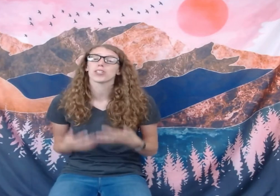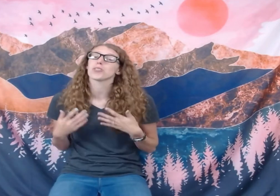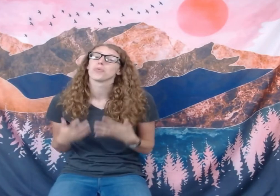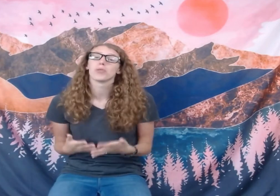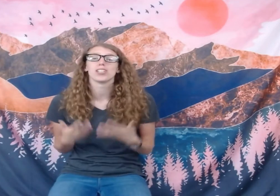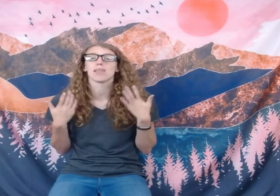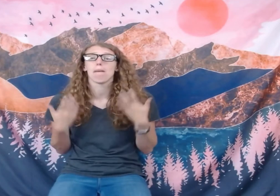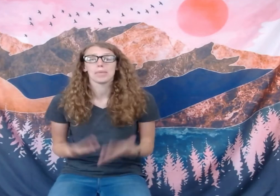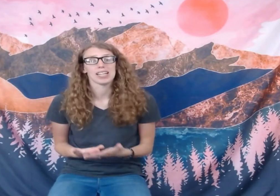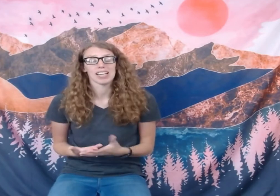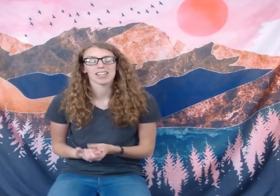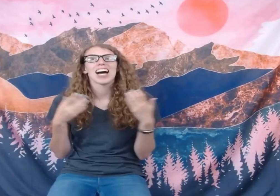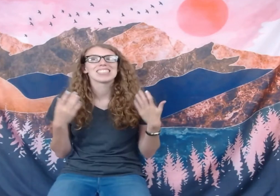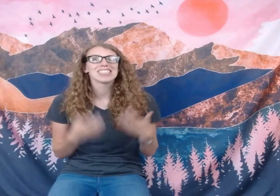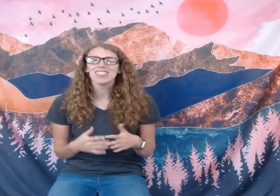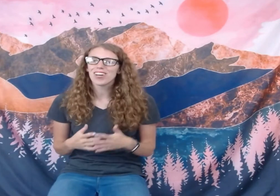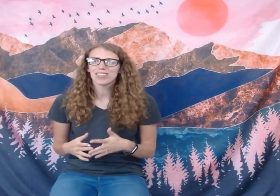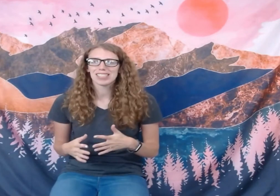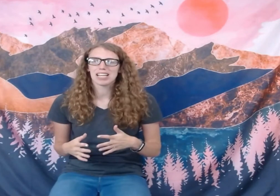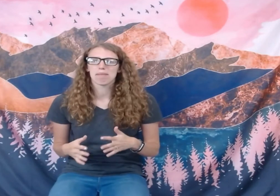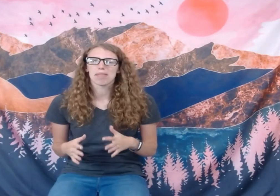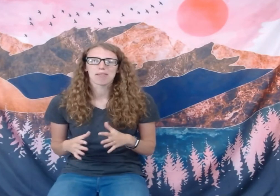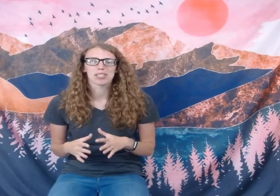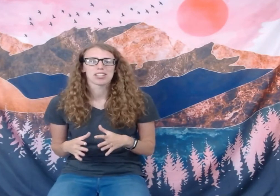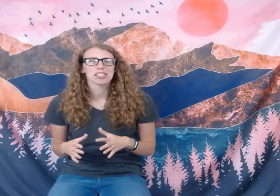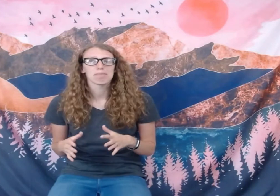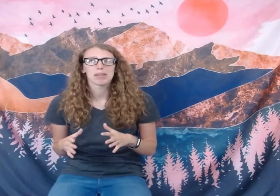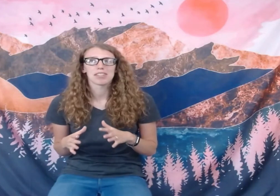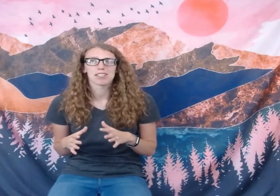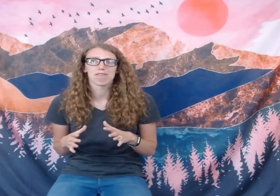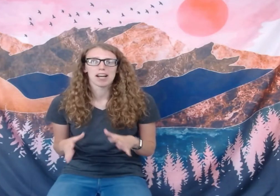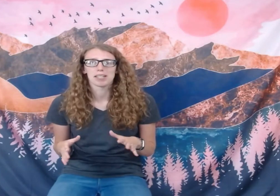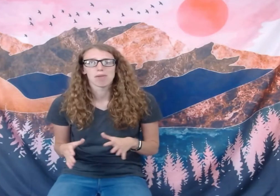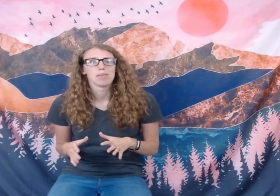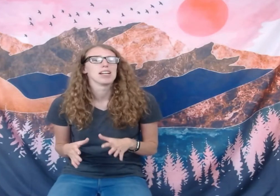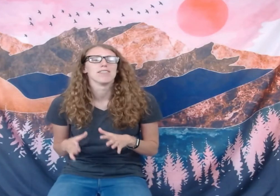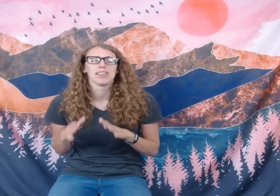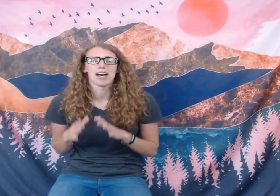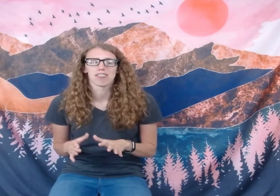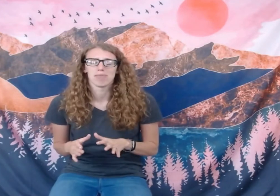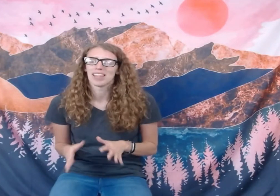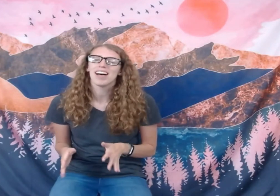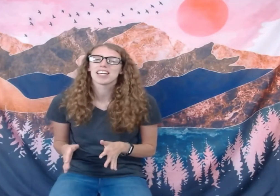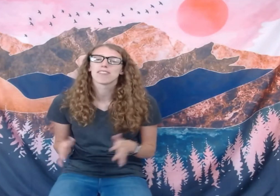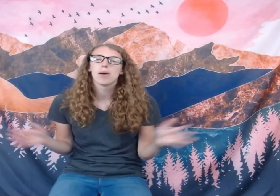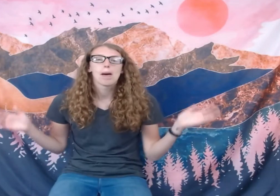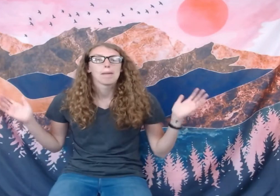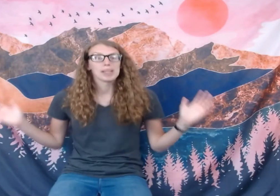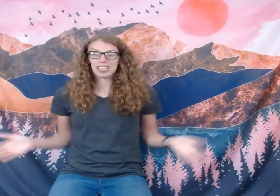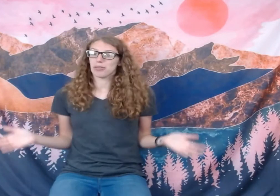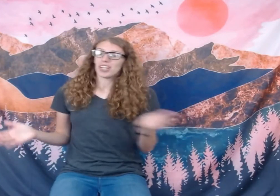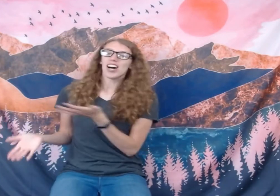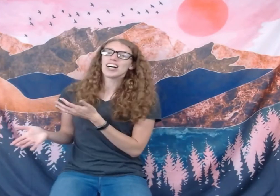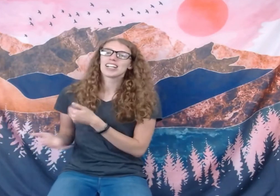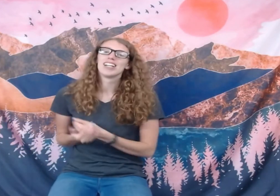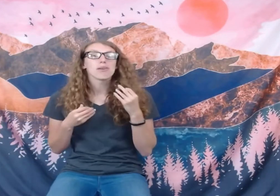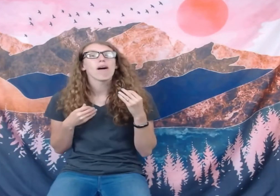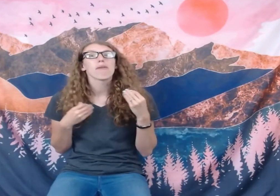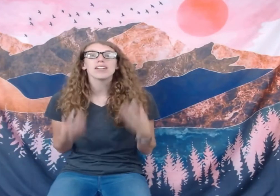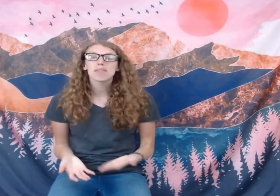first WUS meeting. I didn't know at the time that that was going to be the defining moment of a lot of my life. But here we are. So I went